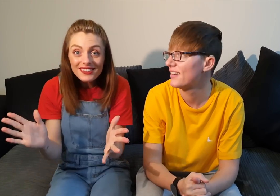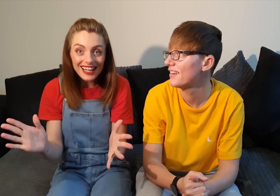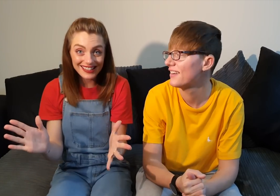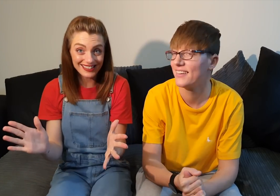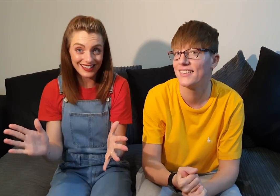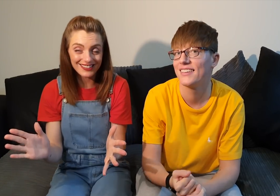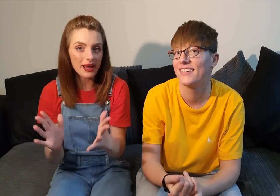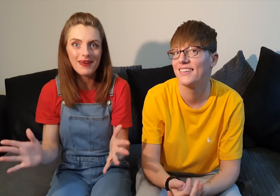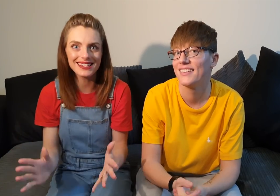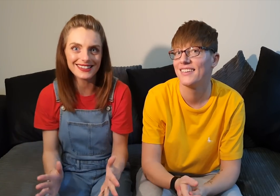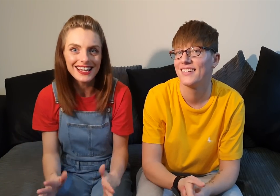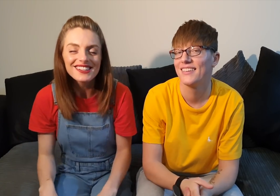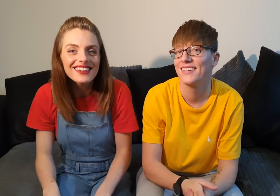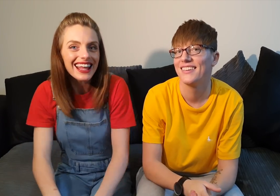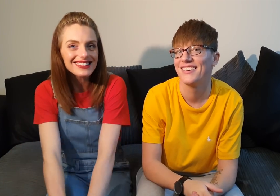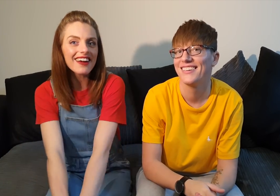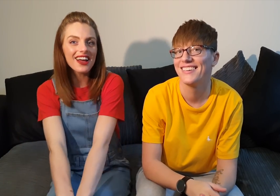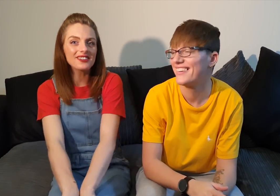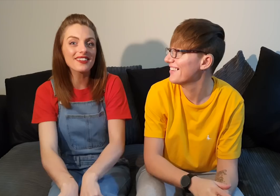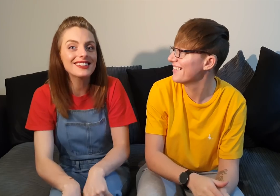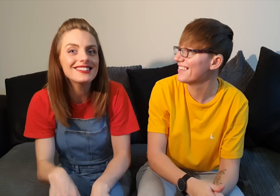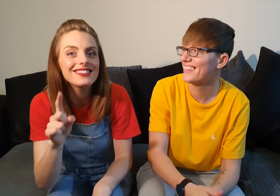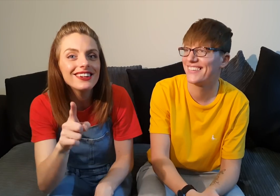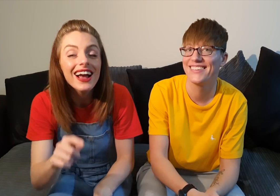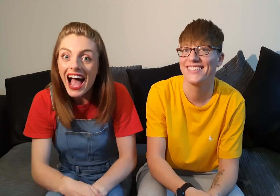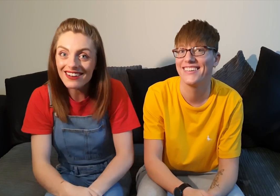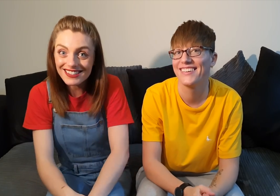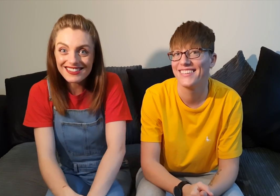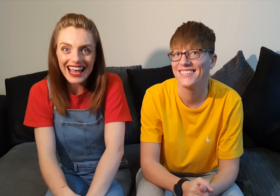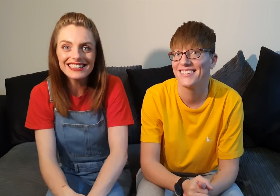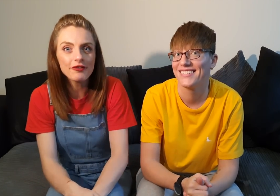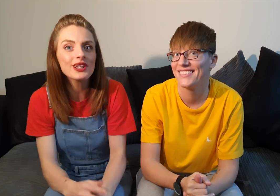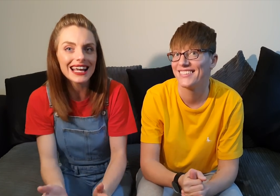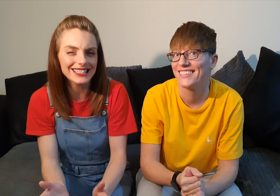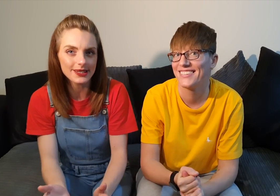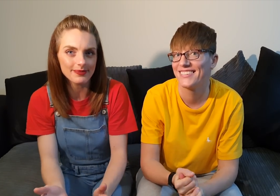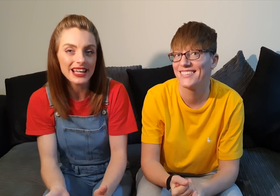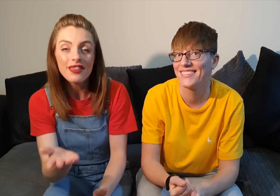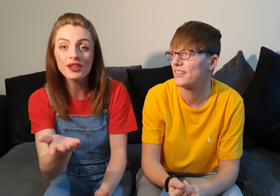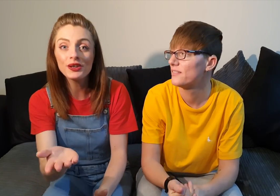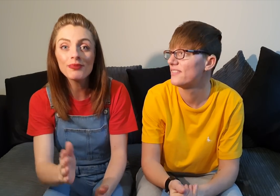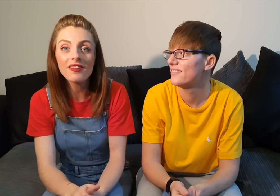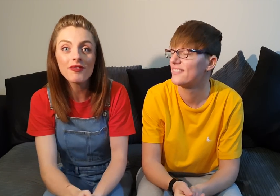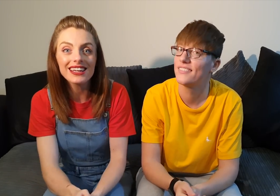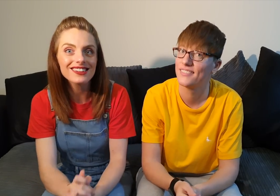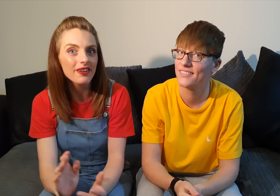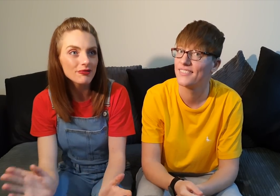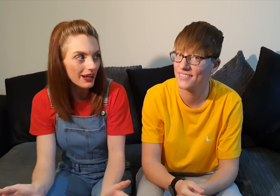sentences amazing so let's carry on with teaching you how to sign different items that you might find around